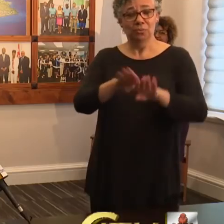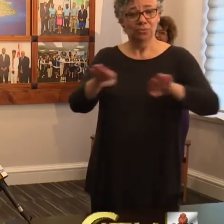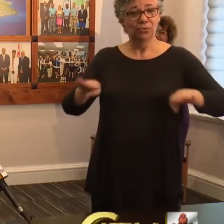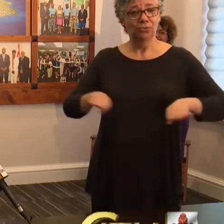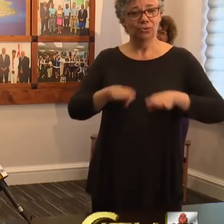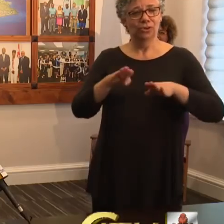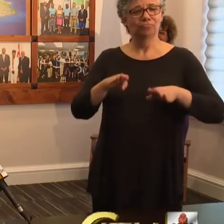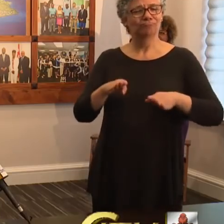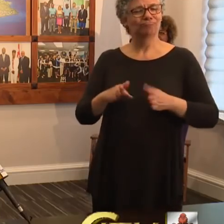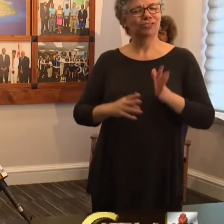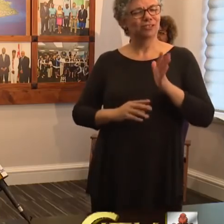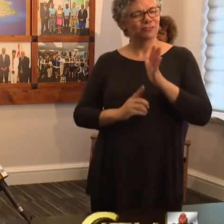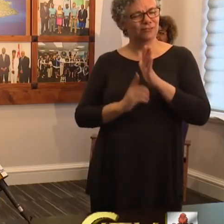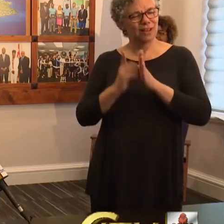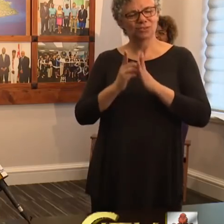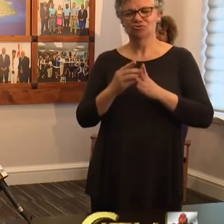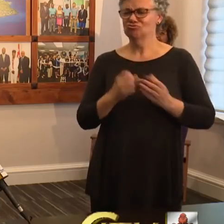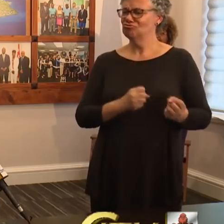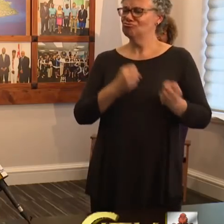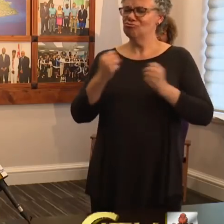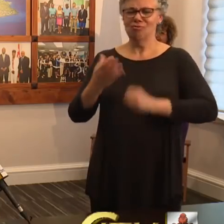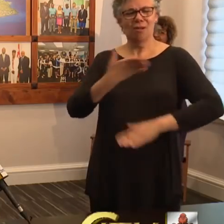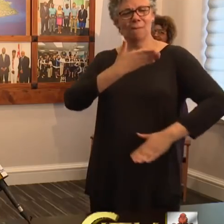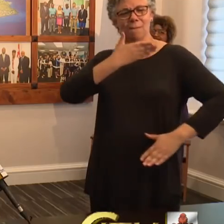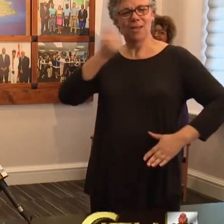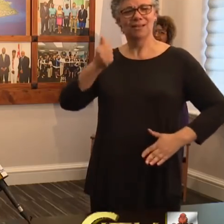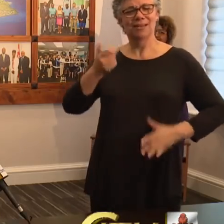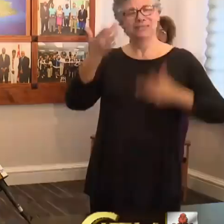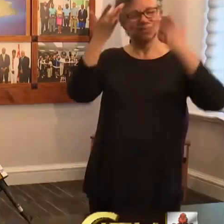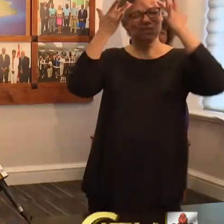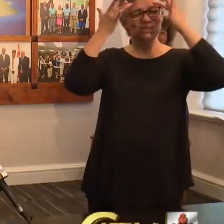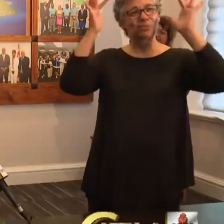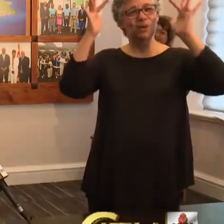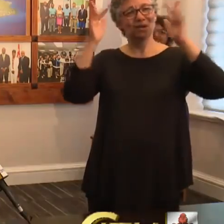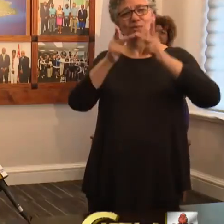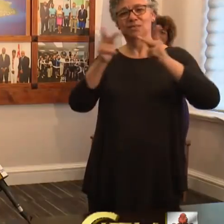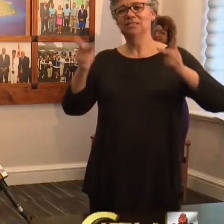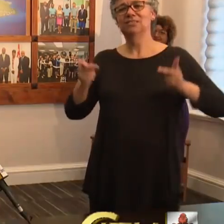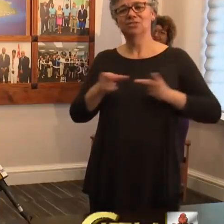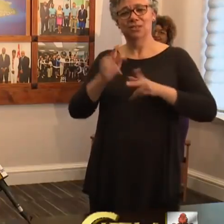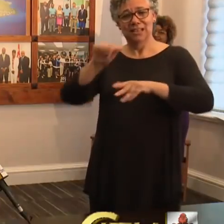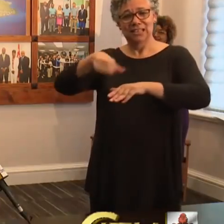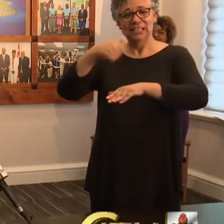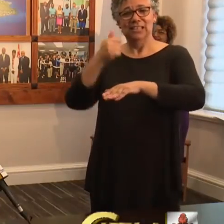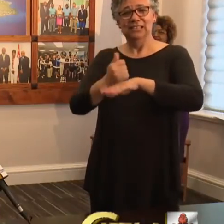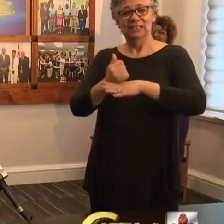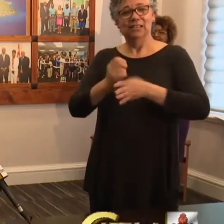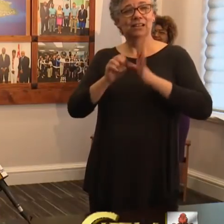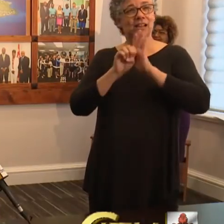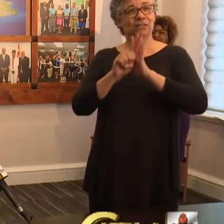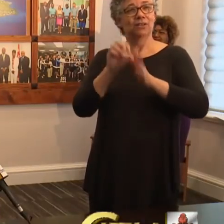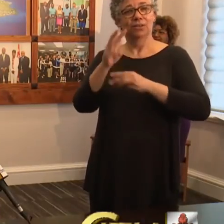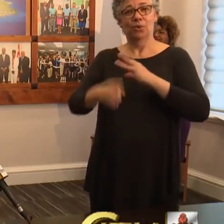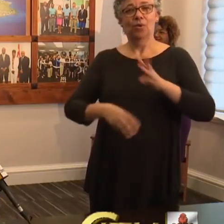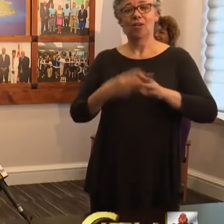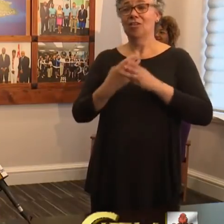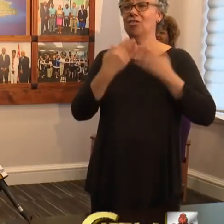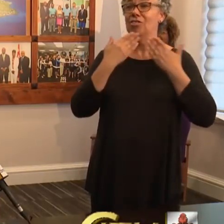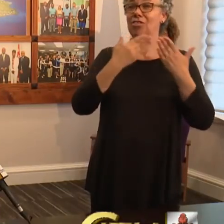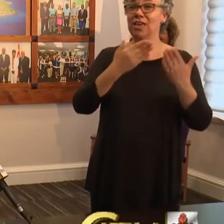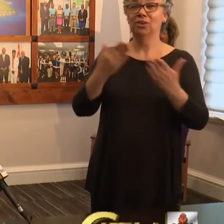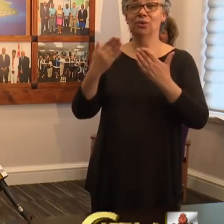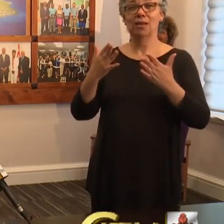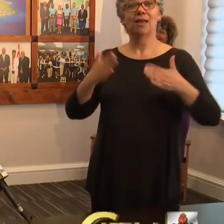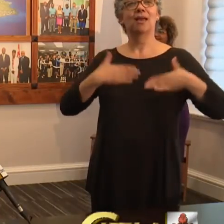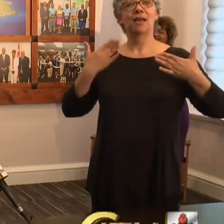from this a stronger, better, smarter and positioned to set an example for the world. Thank you. And with that,